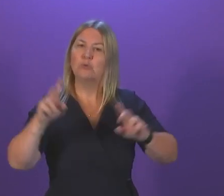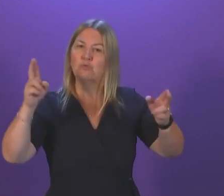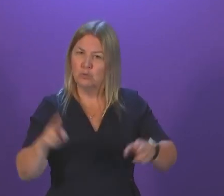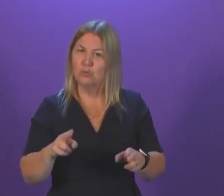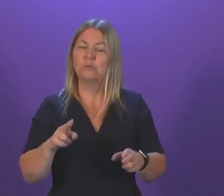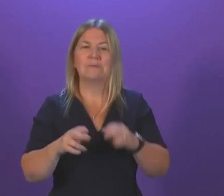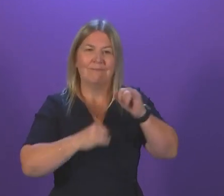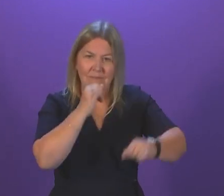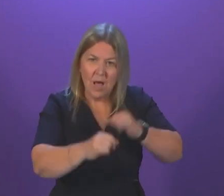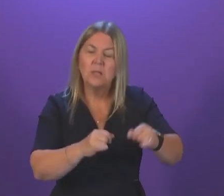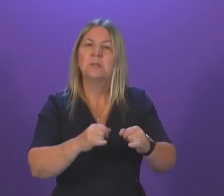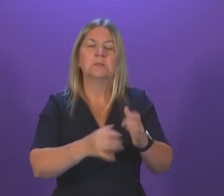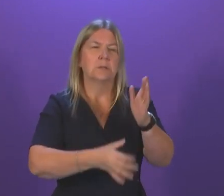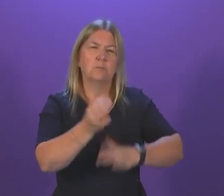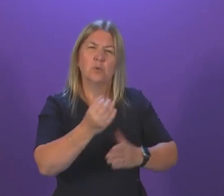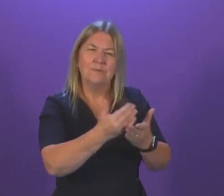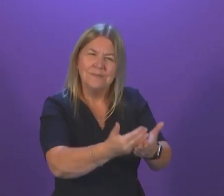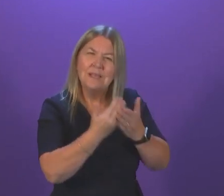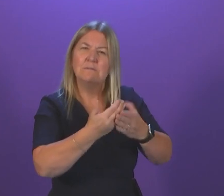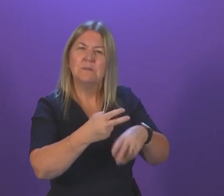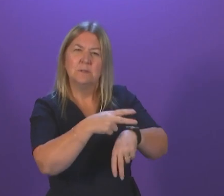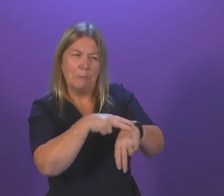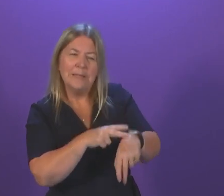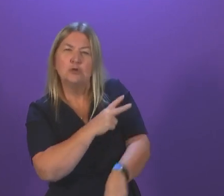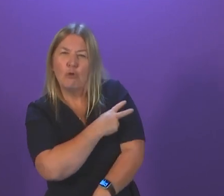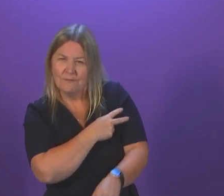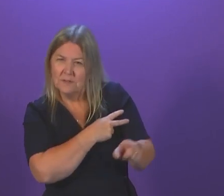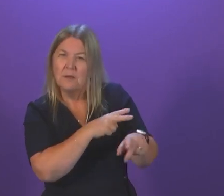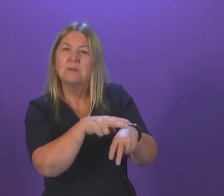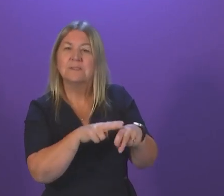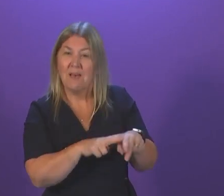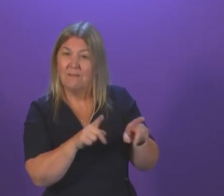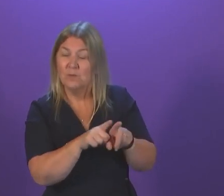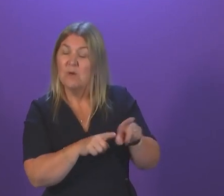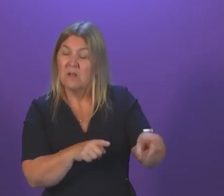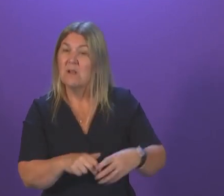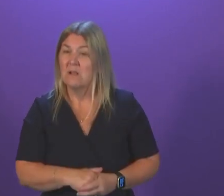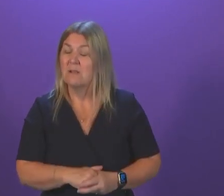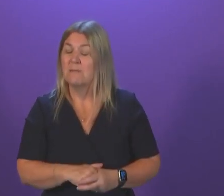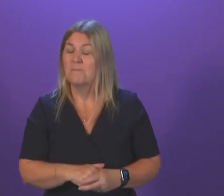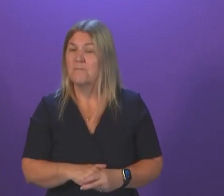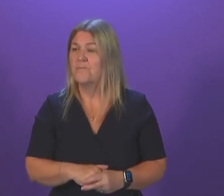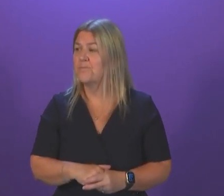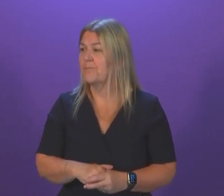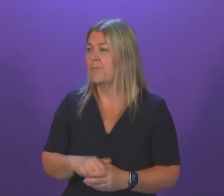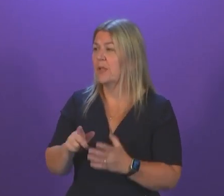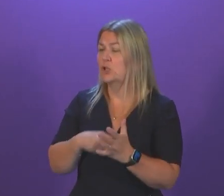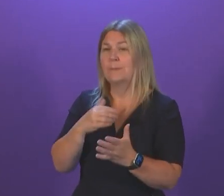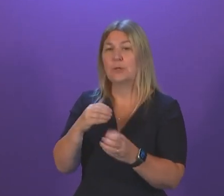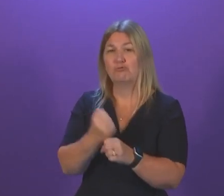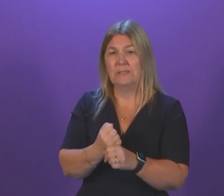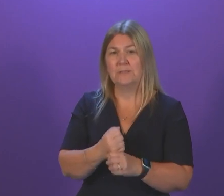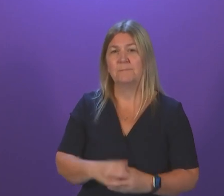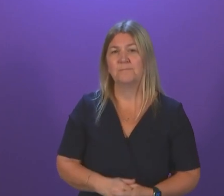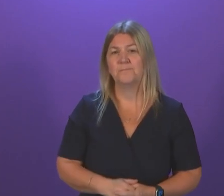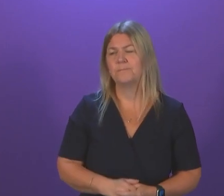improve the safety of officers and staff, and provide appropriate support where it does occur. Jamie Green. Can I thank the First Minister? I think that